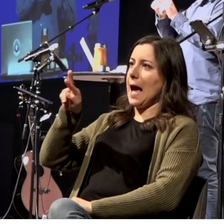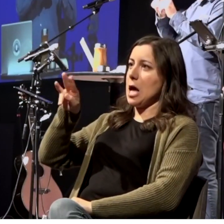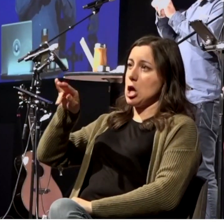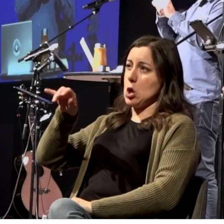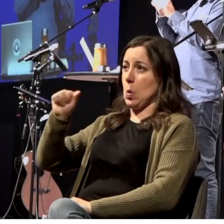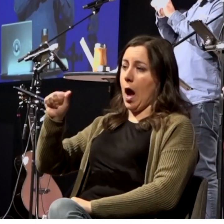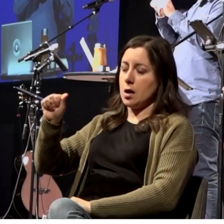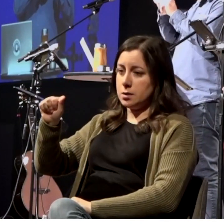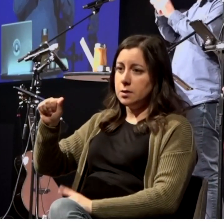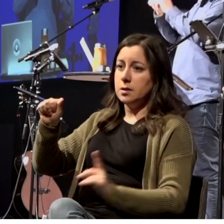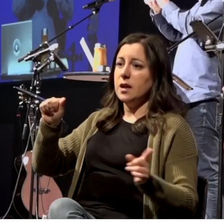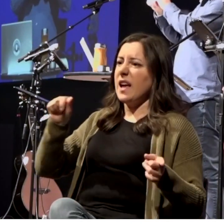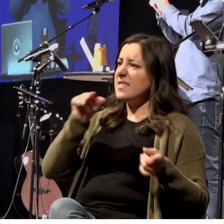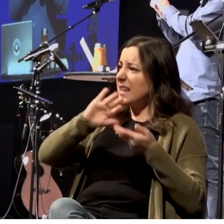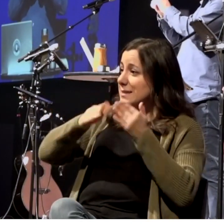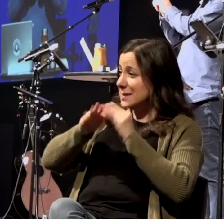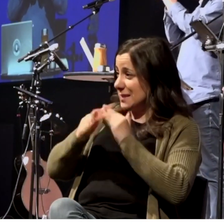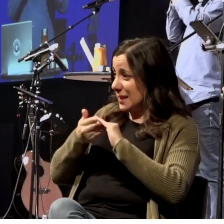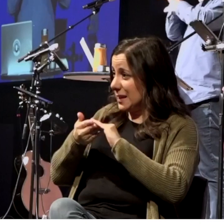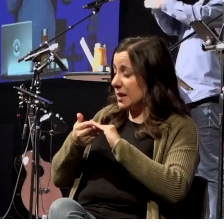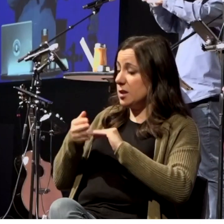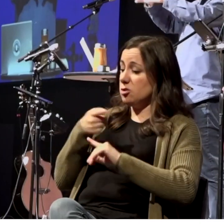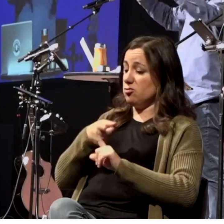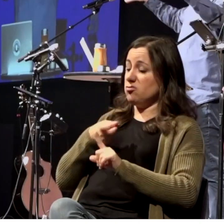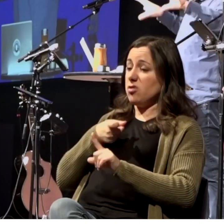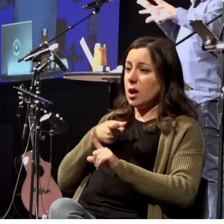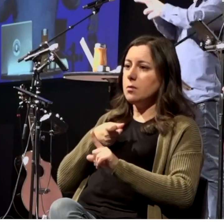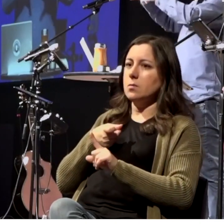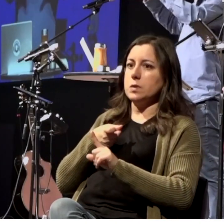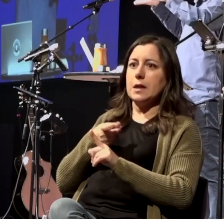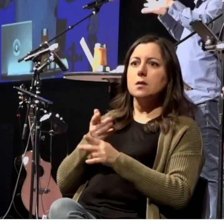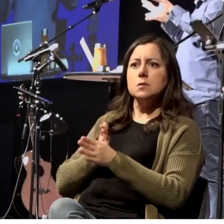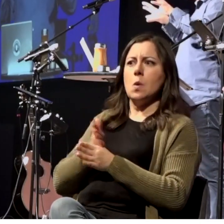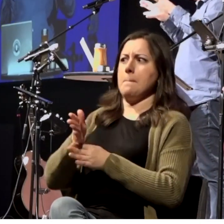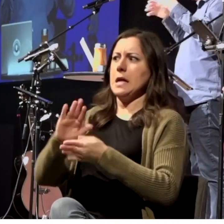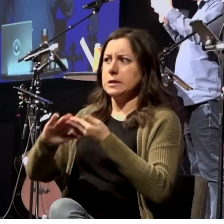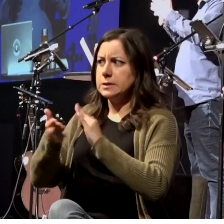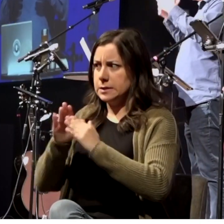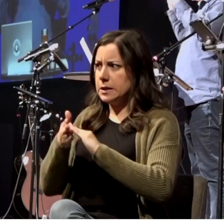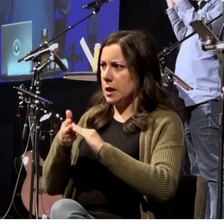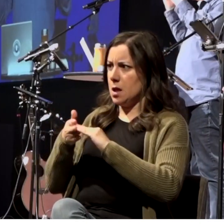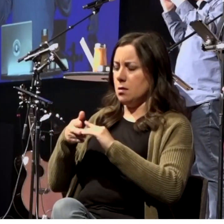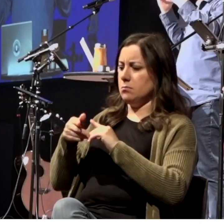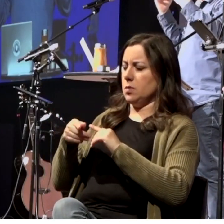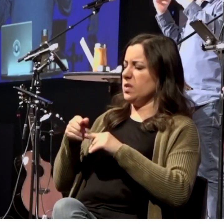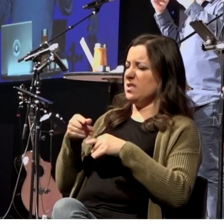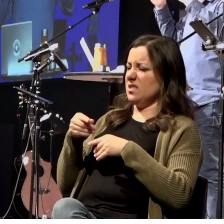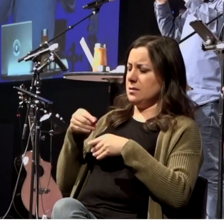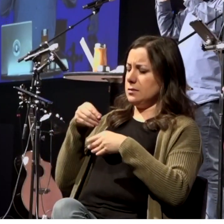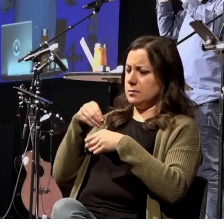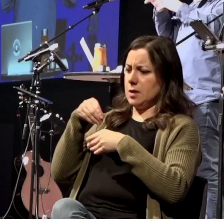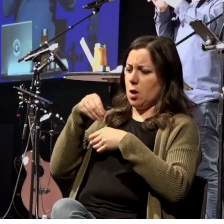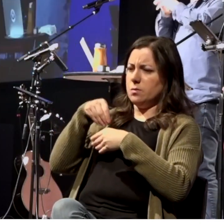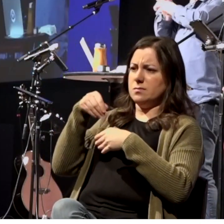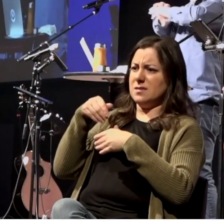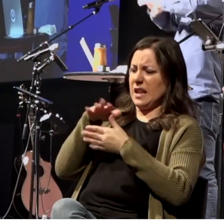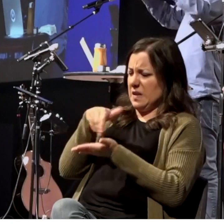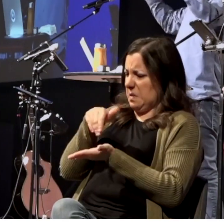Thyatira was the epicenter of the purple dye sellers for whatever reason. It's inland, which doesn't make a lot of sense. But this is where,